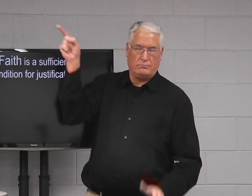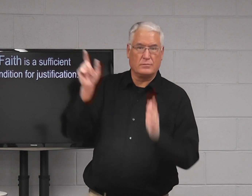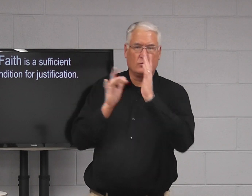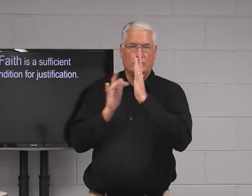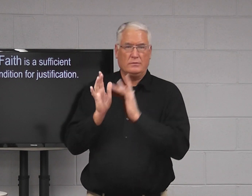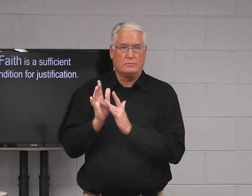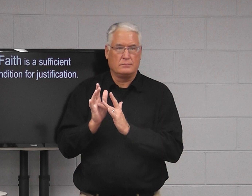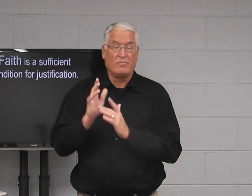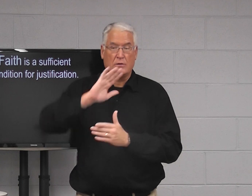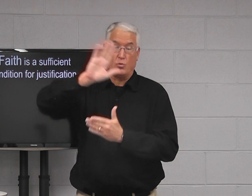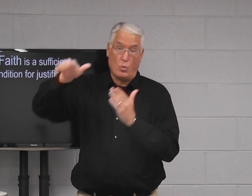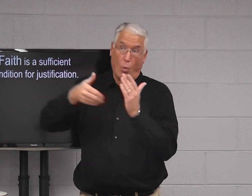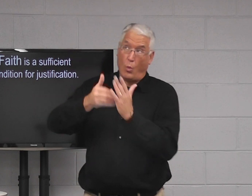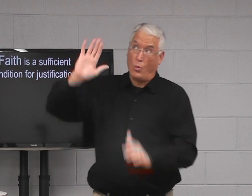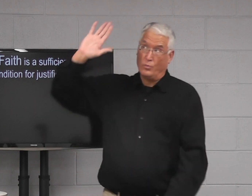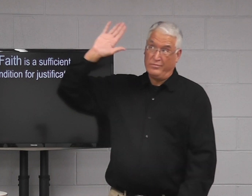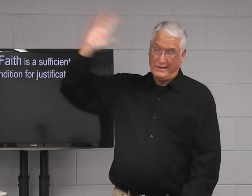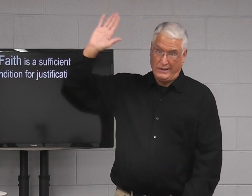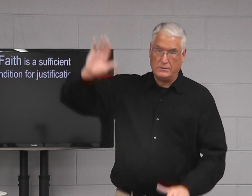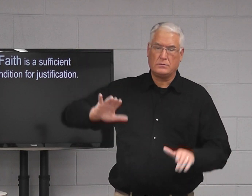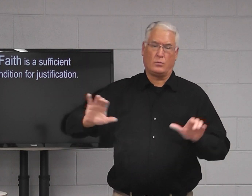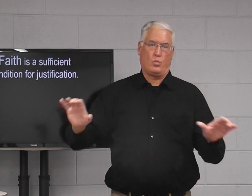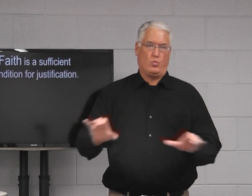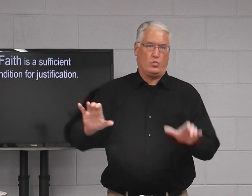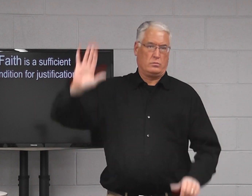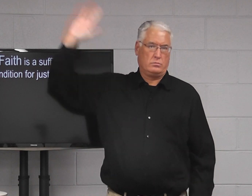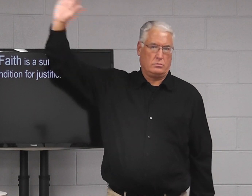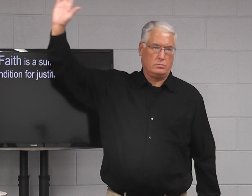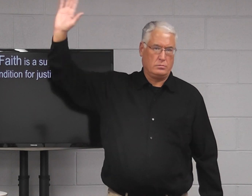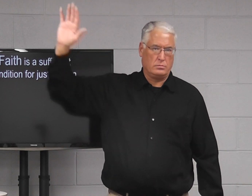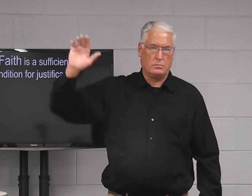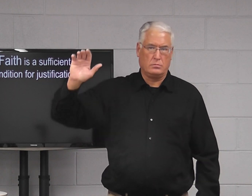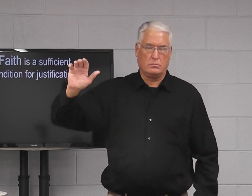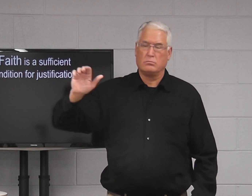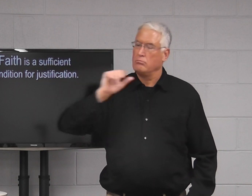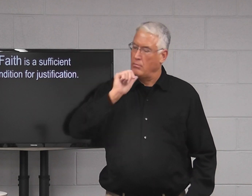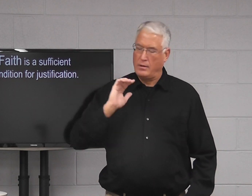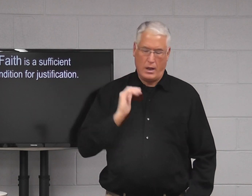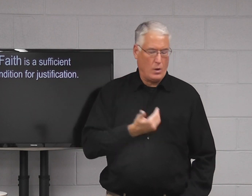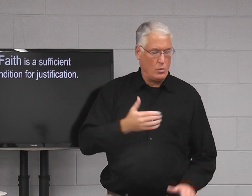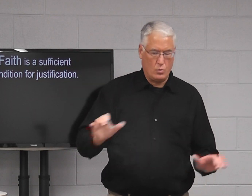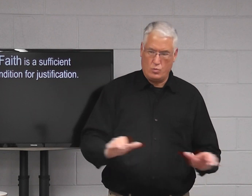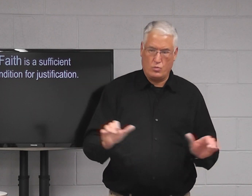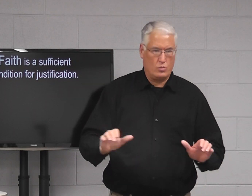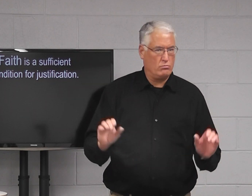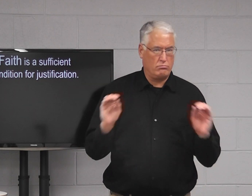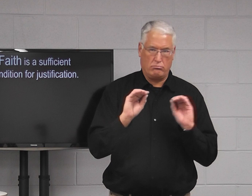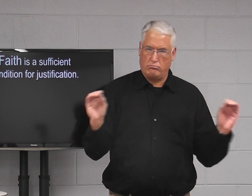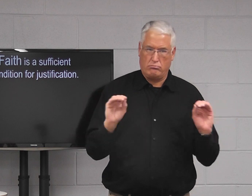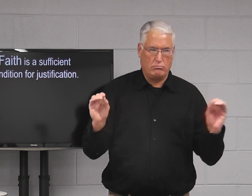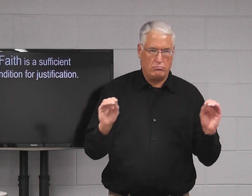Because of Jesus. Because it's all of Jesus' work, not our works.